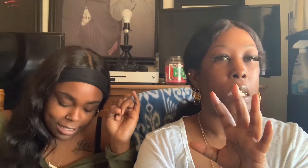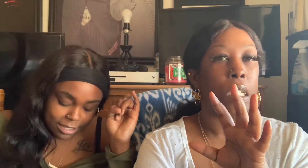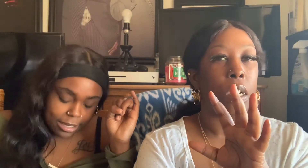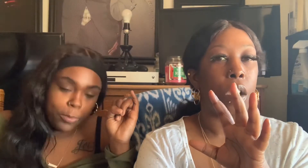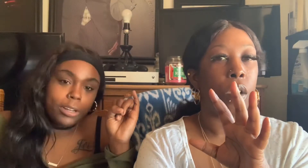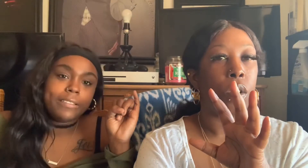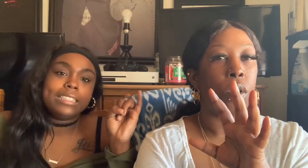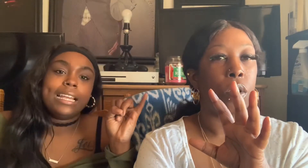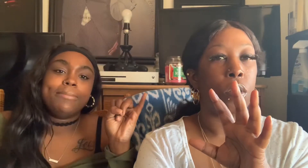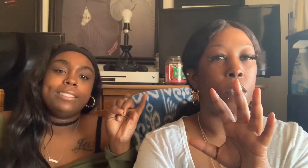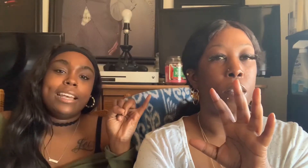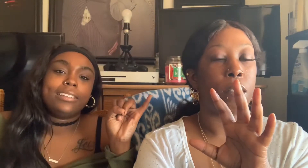someone of the same sex.